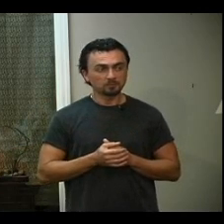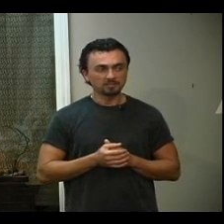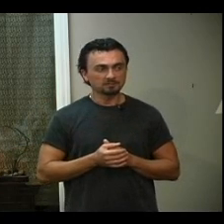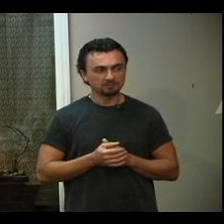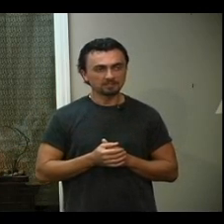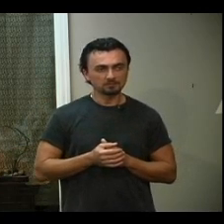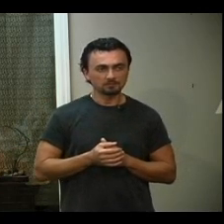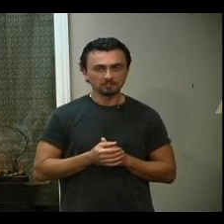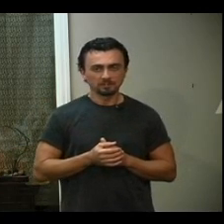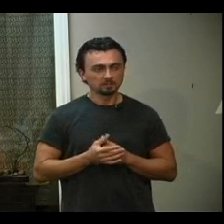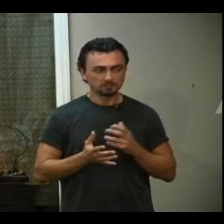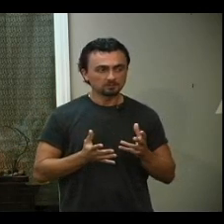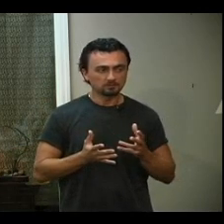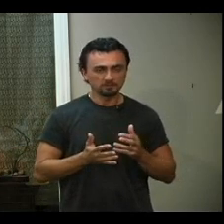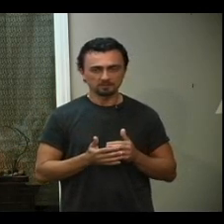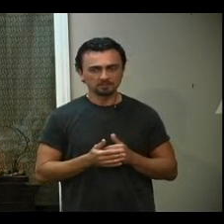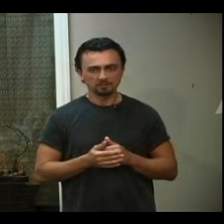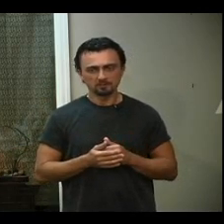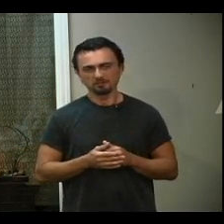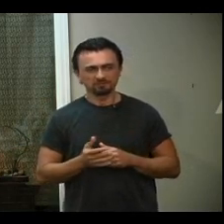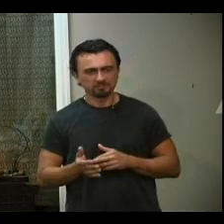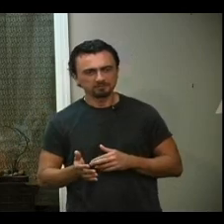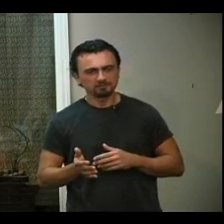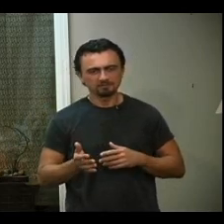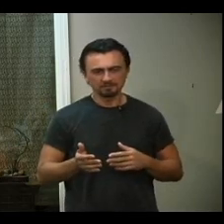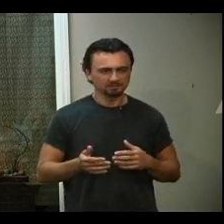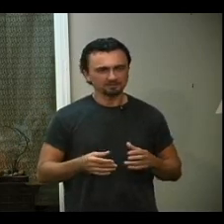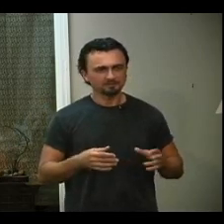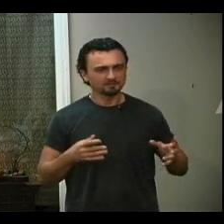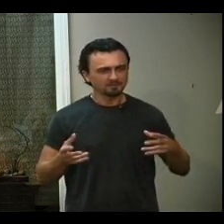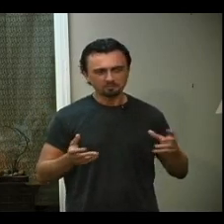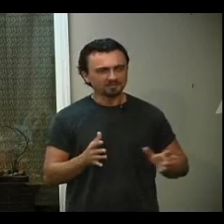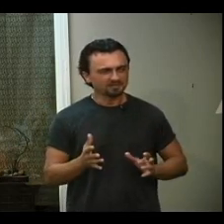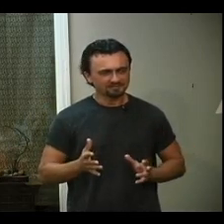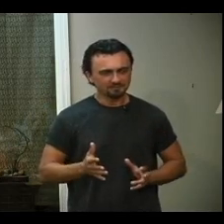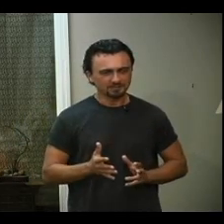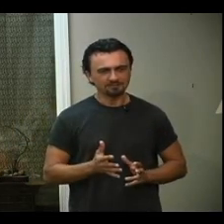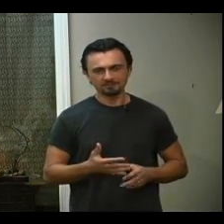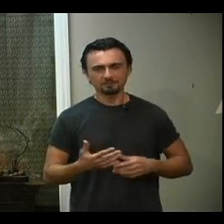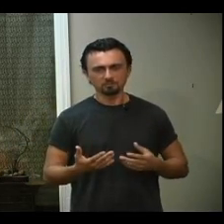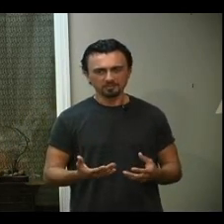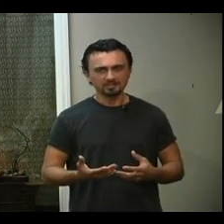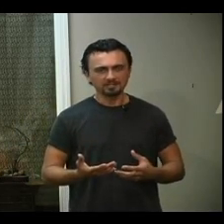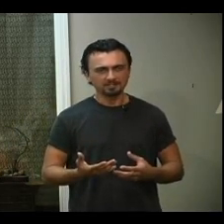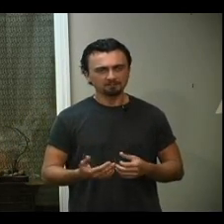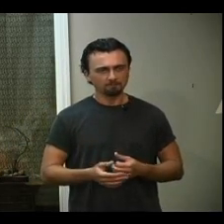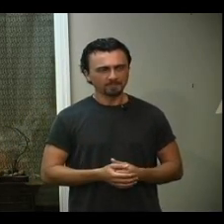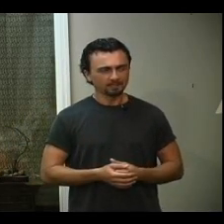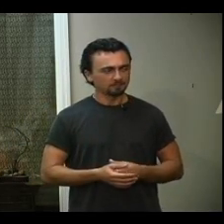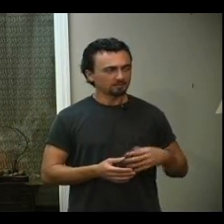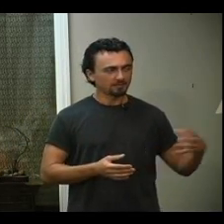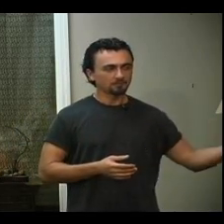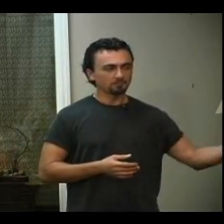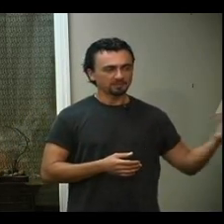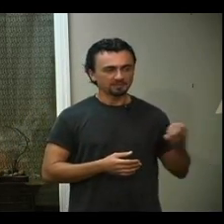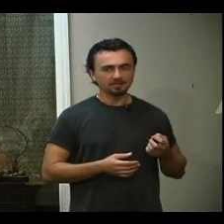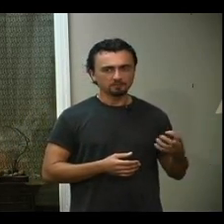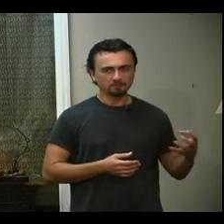walking around You with Flu And you know Bugs and whatever And complaining Well you can either Pick that up